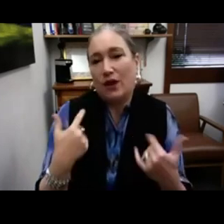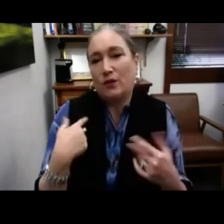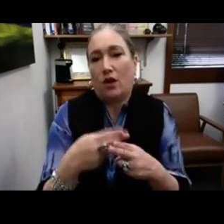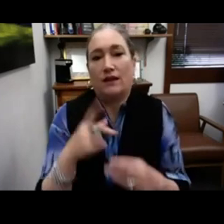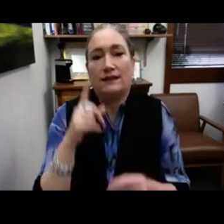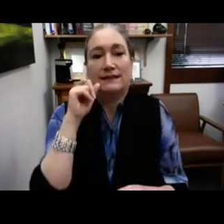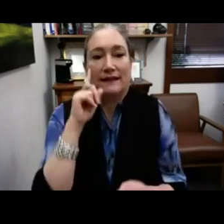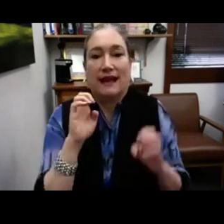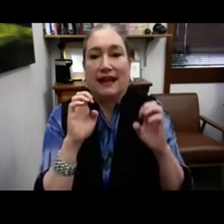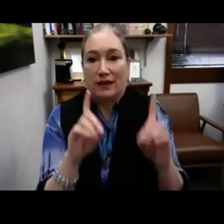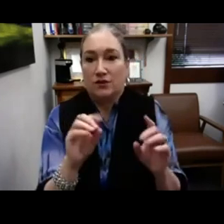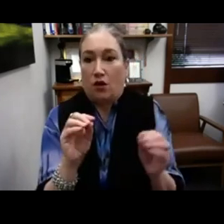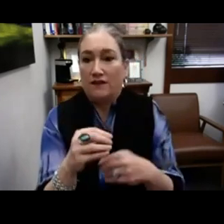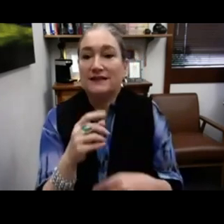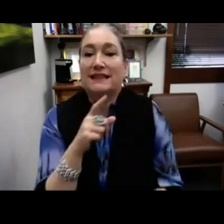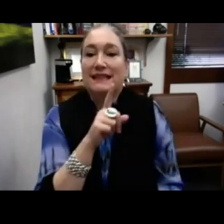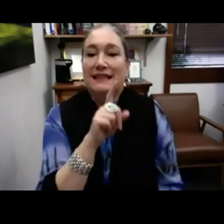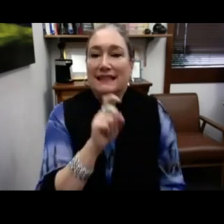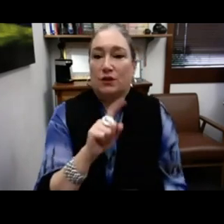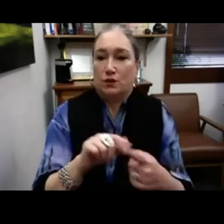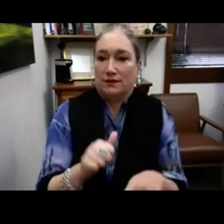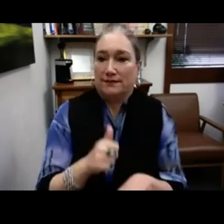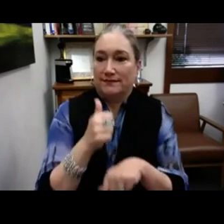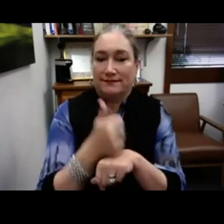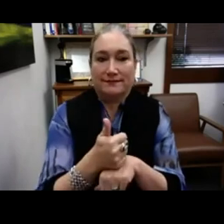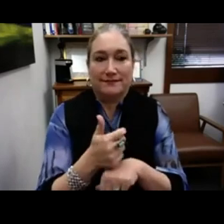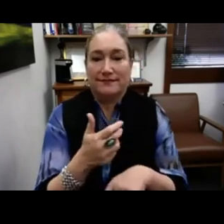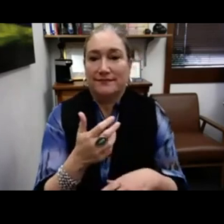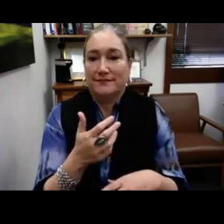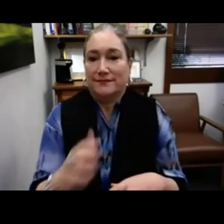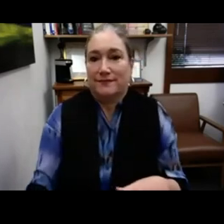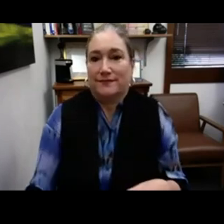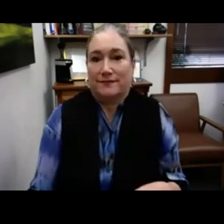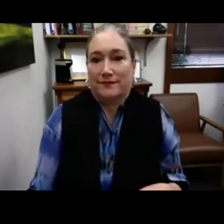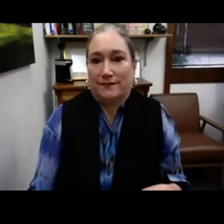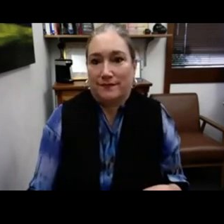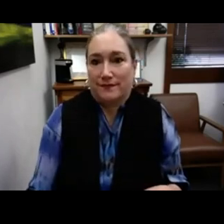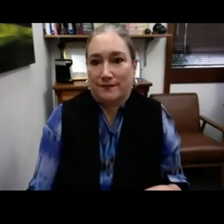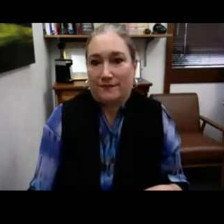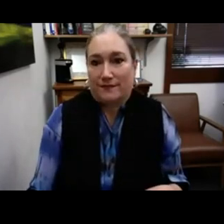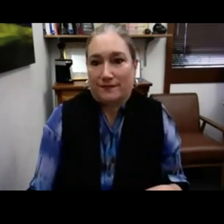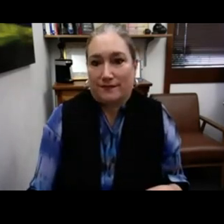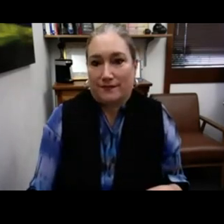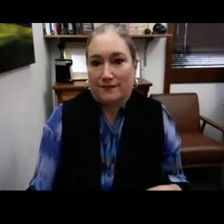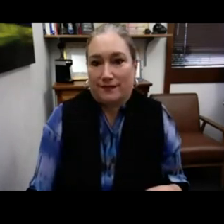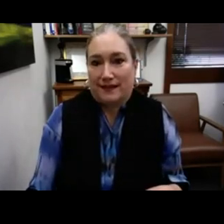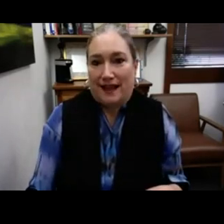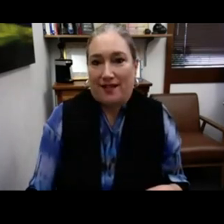to be a standalone division from CDE. actually it's now called the office of the office needs to set up this